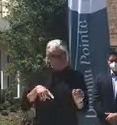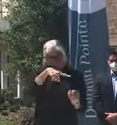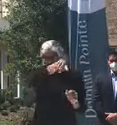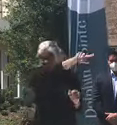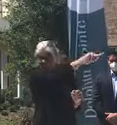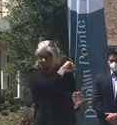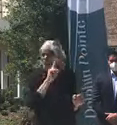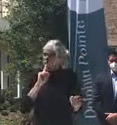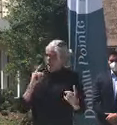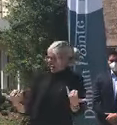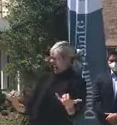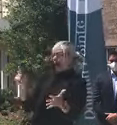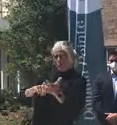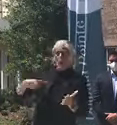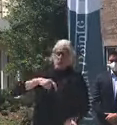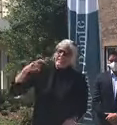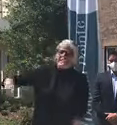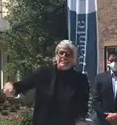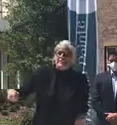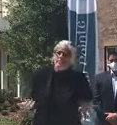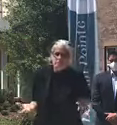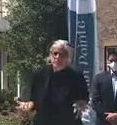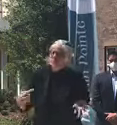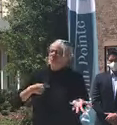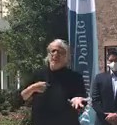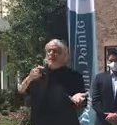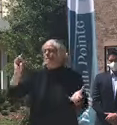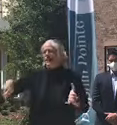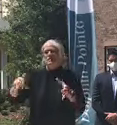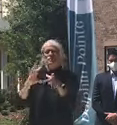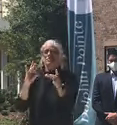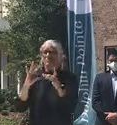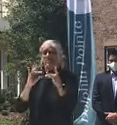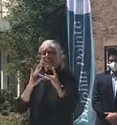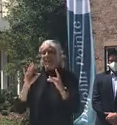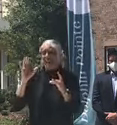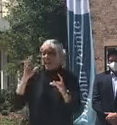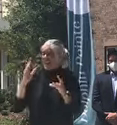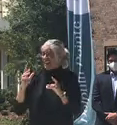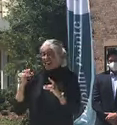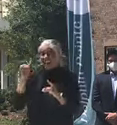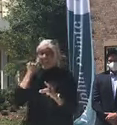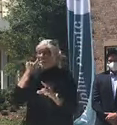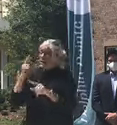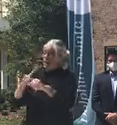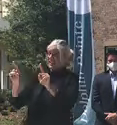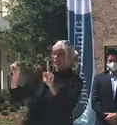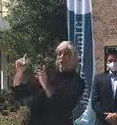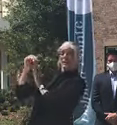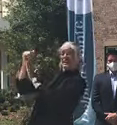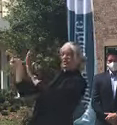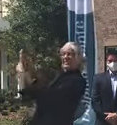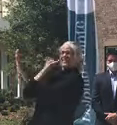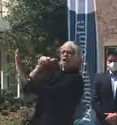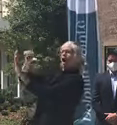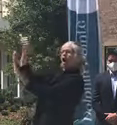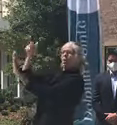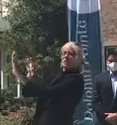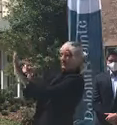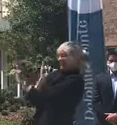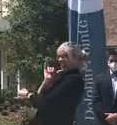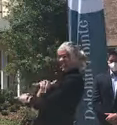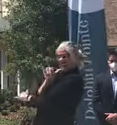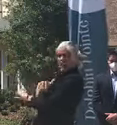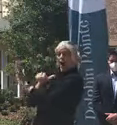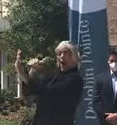in this time. So I got to say under different leadership, if it wasn't for the leadership of Governor DeSantis